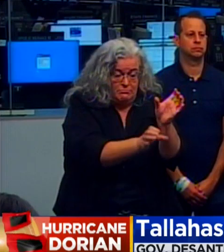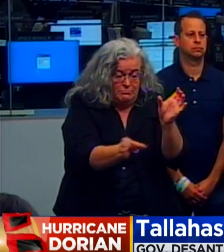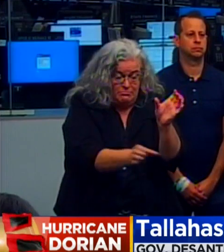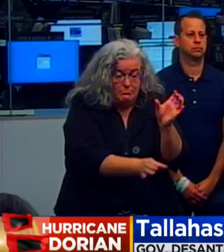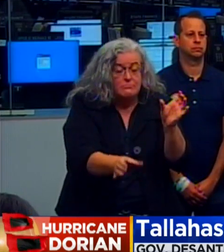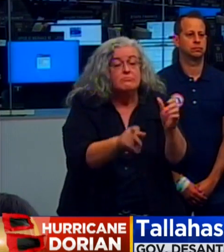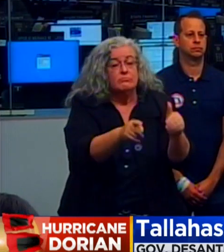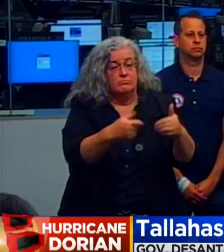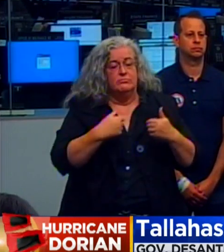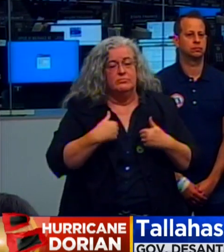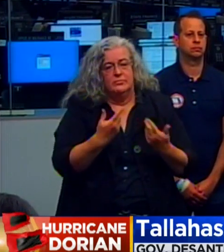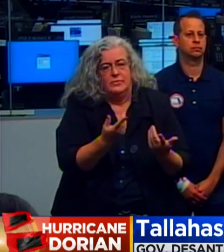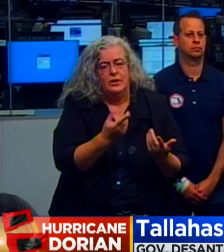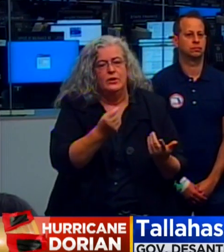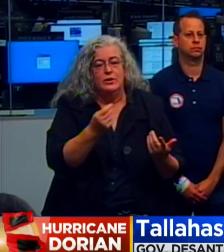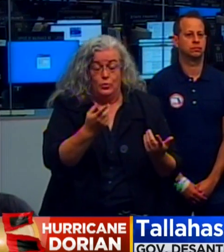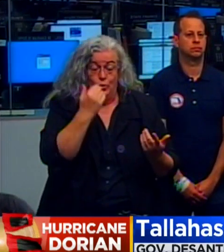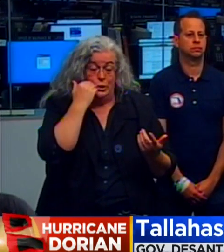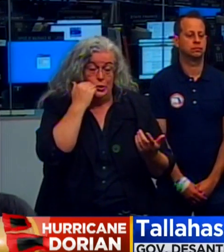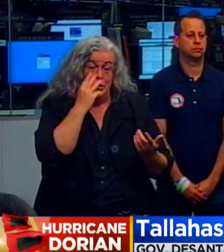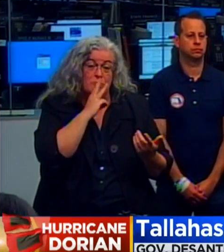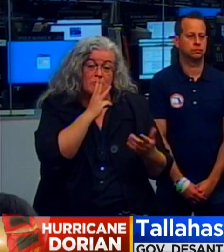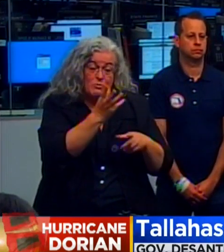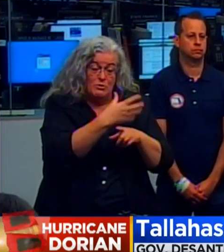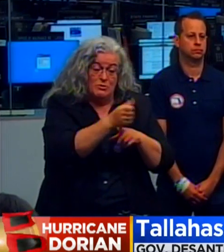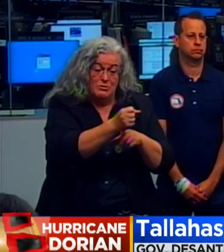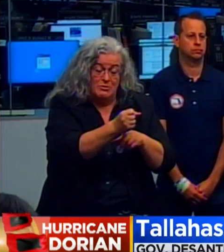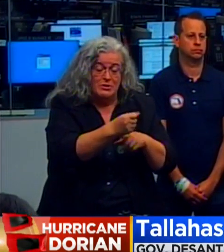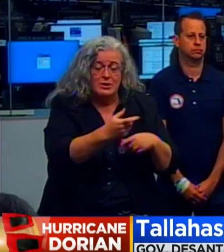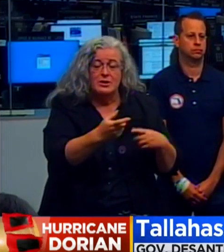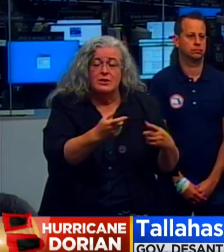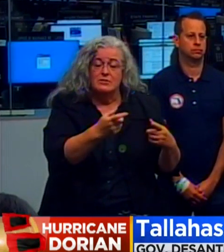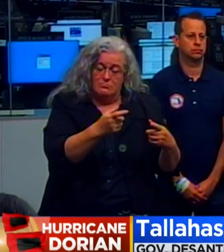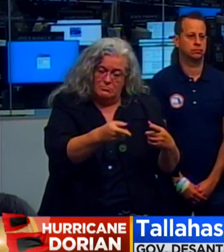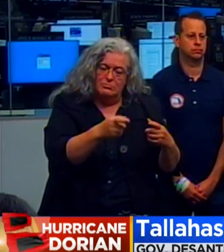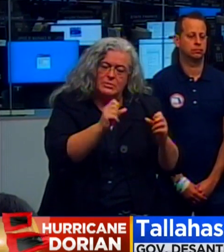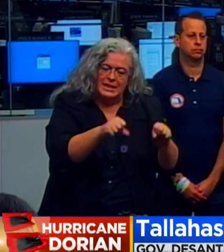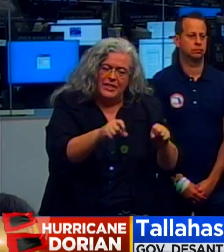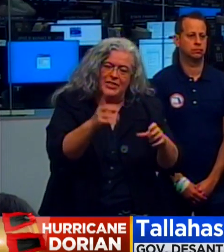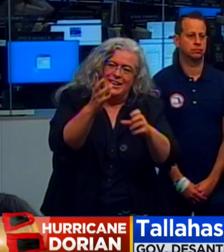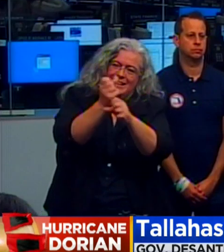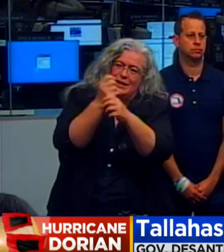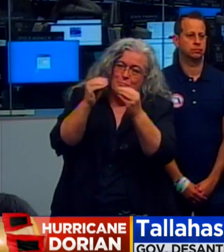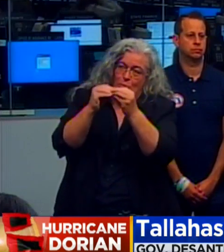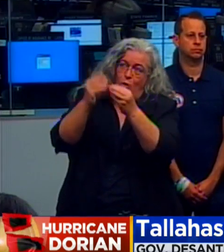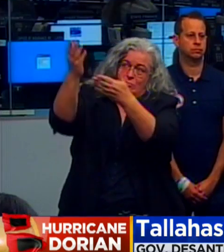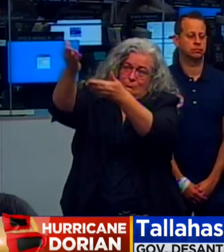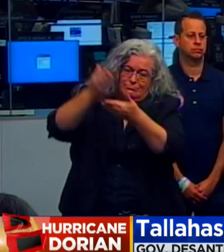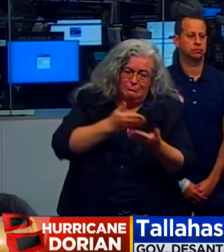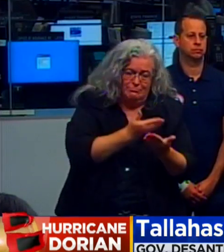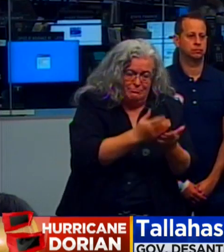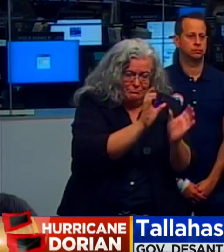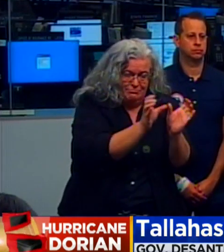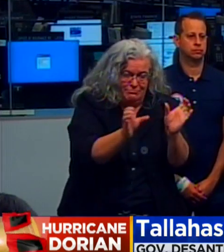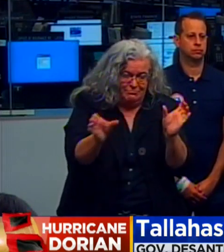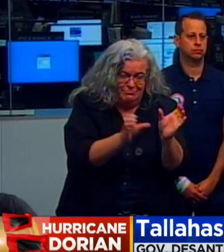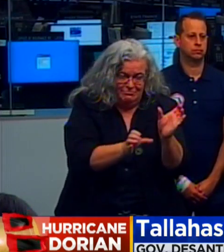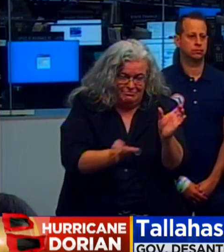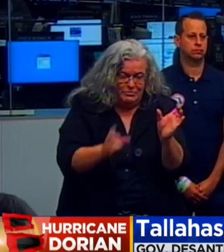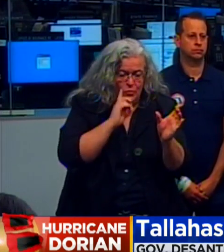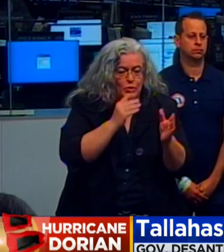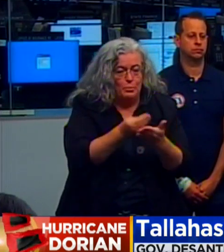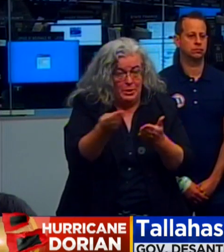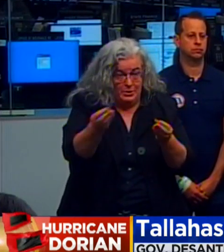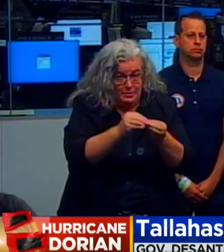side of that is the water is going off the shelf and requires restocking in a quicker fashion. If you want up-to-date